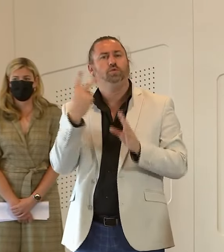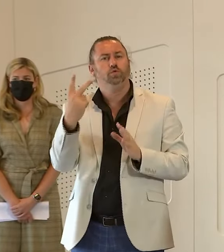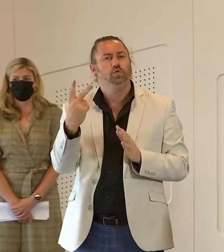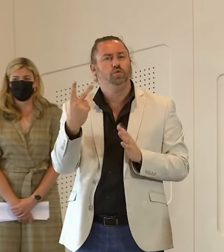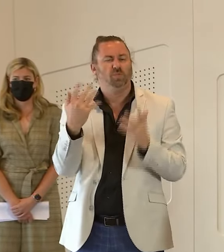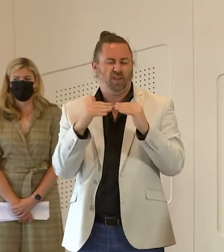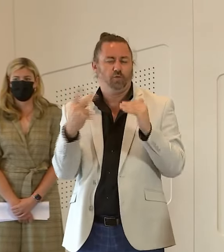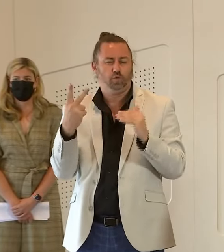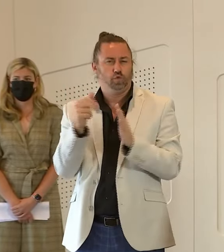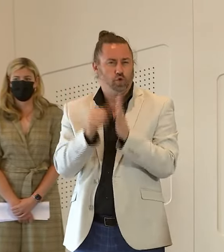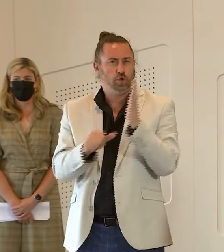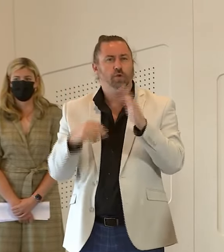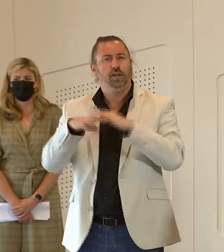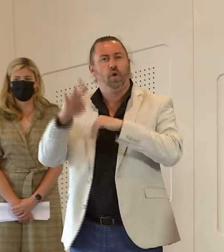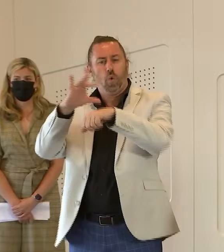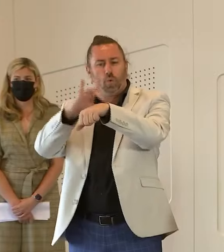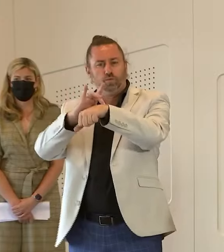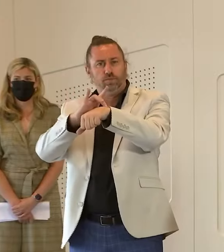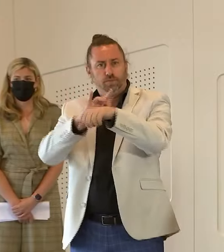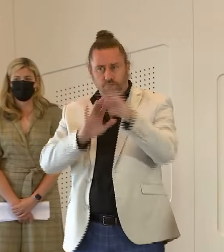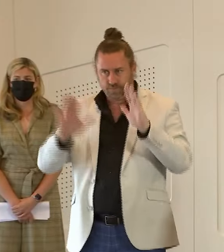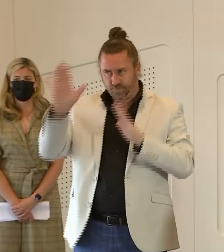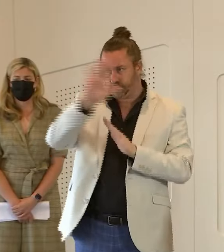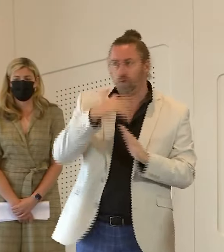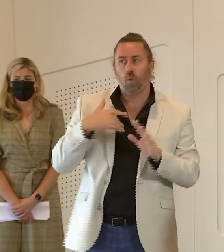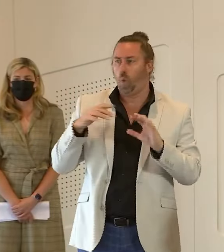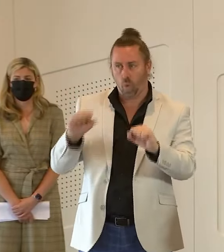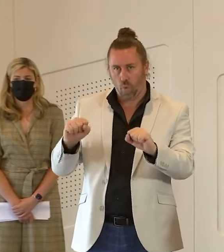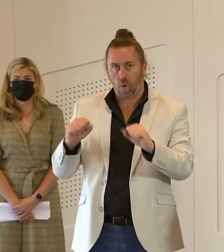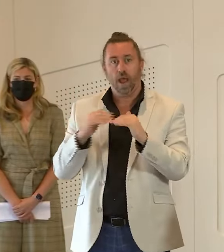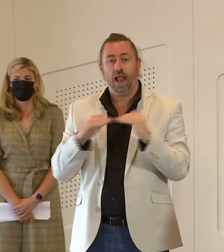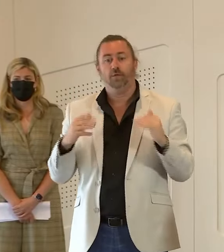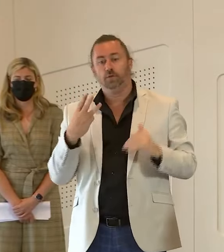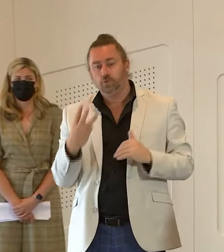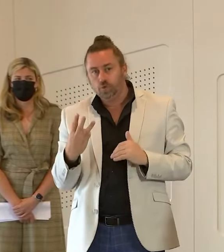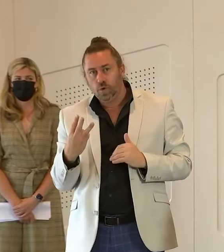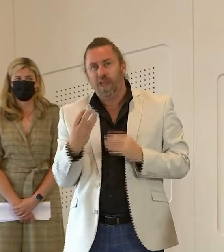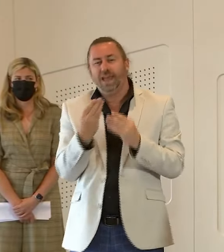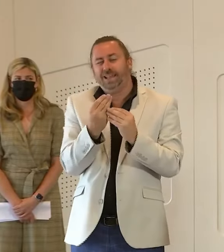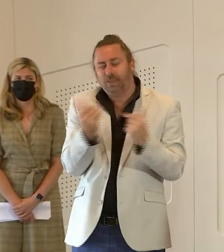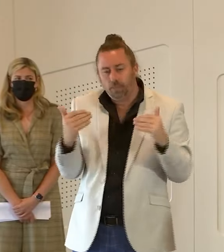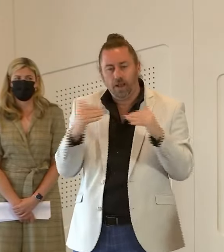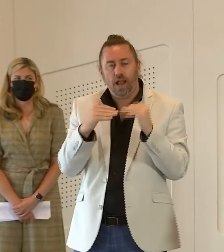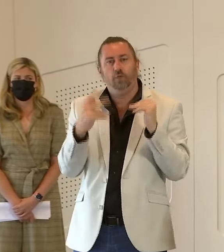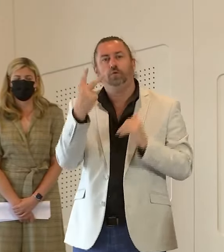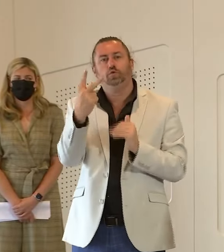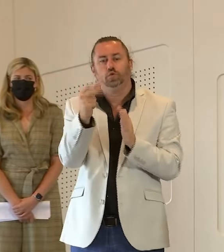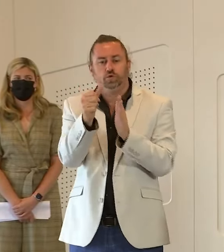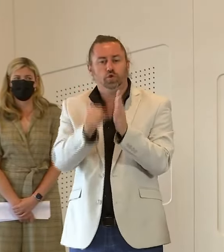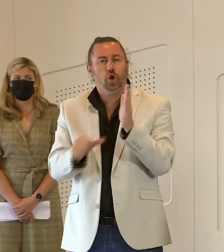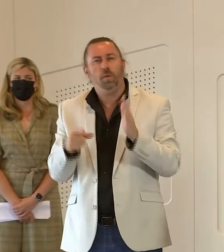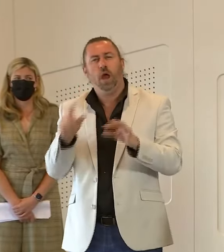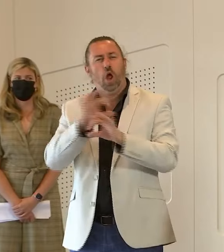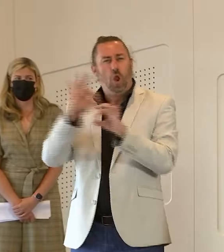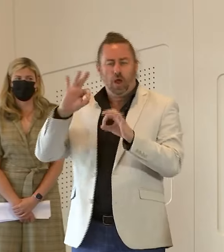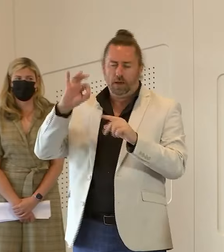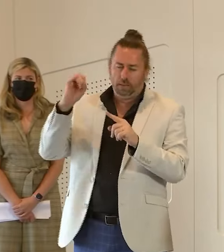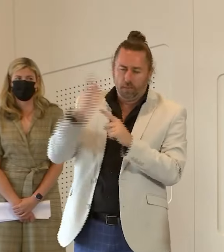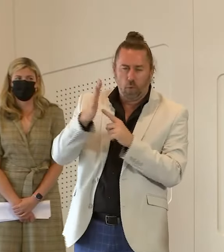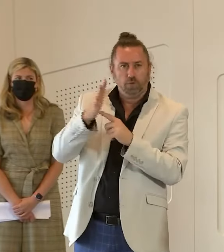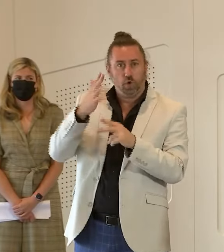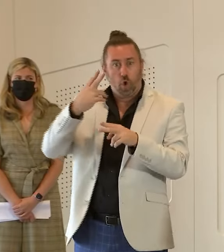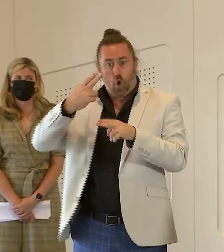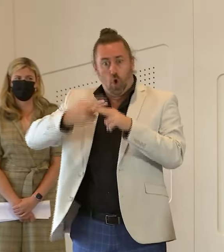uh decision is to suspend category three and some category two surgeries across the state now